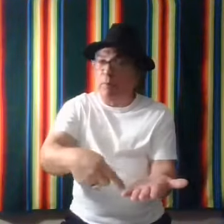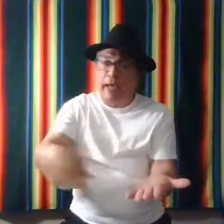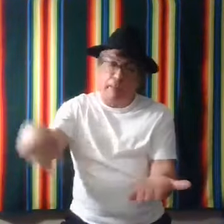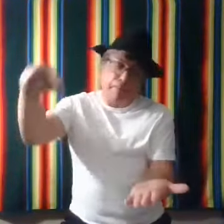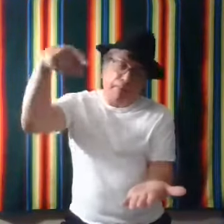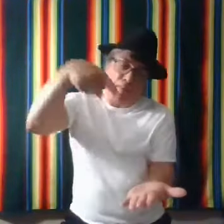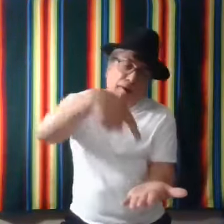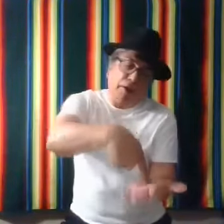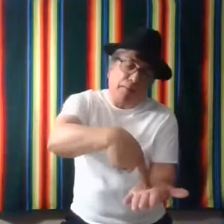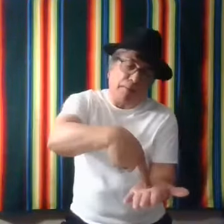mat here.